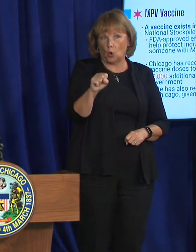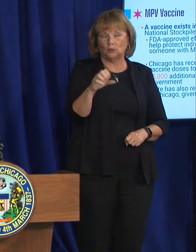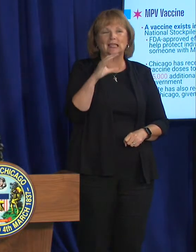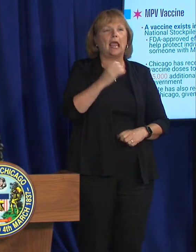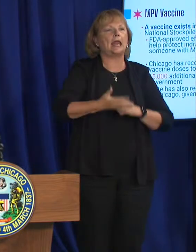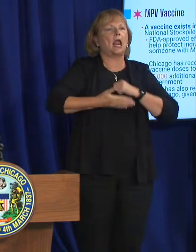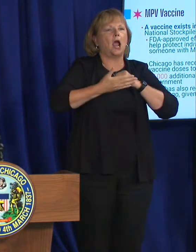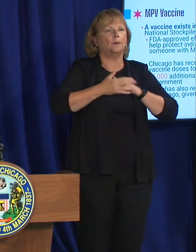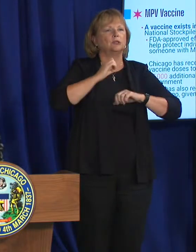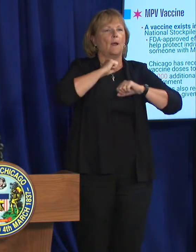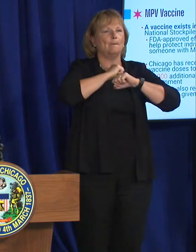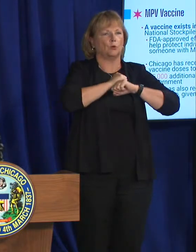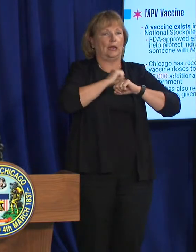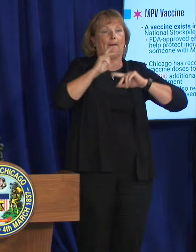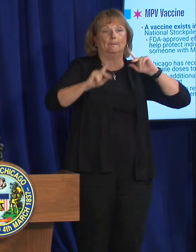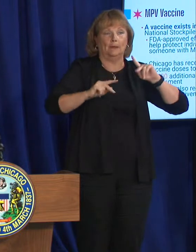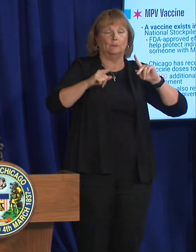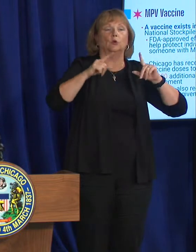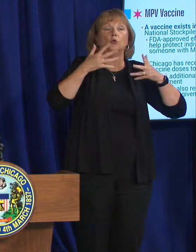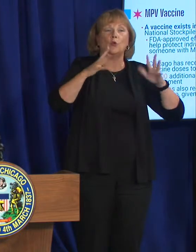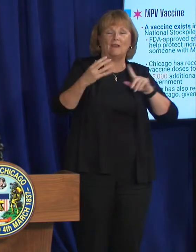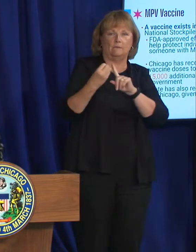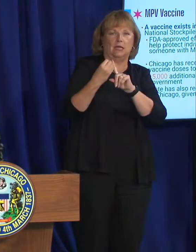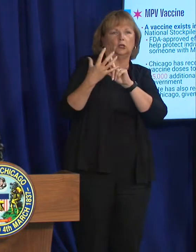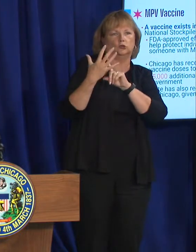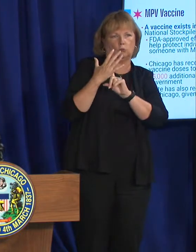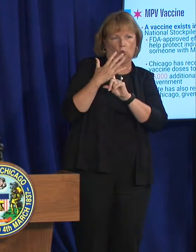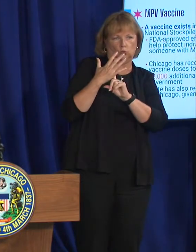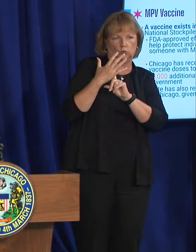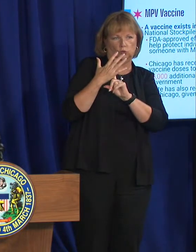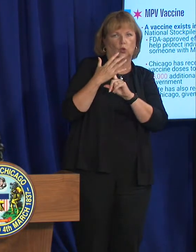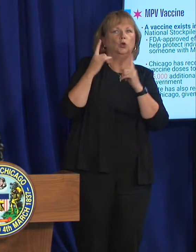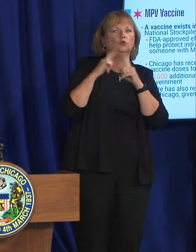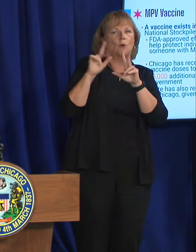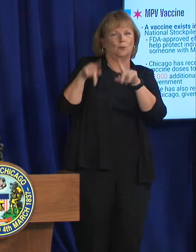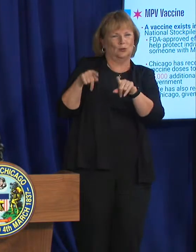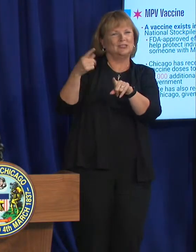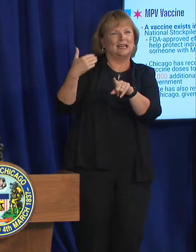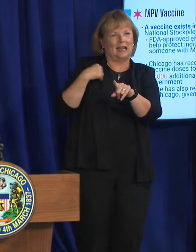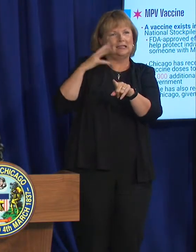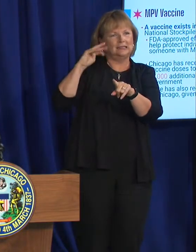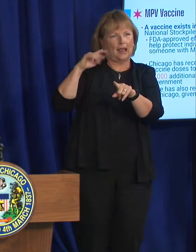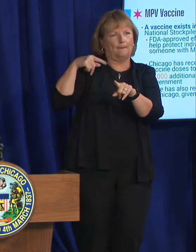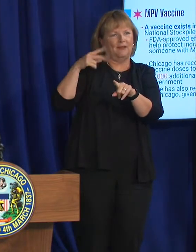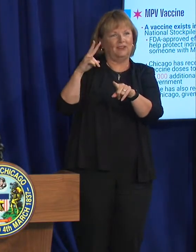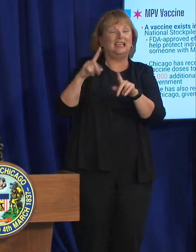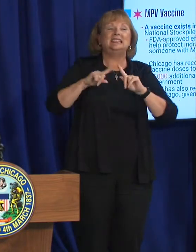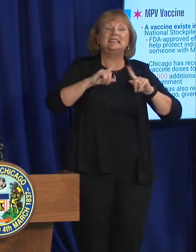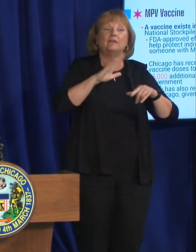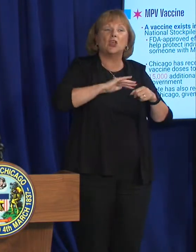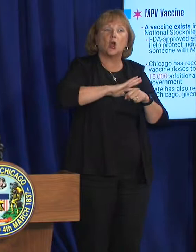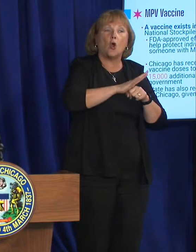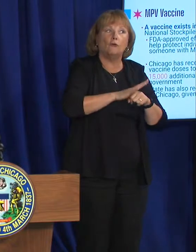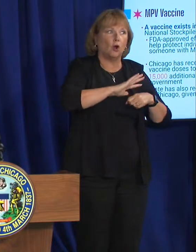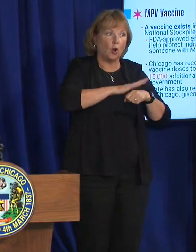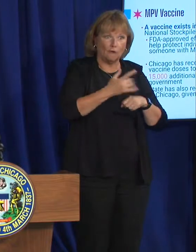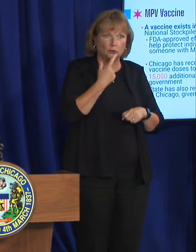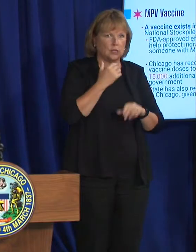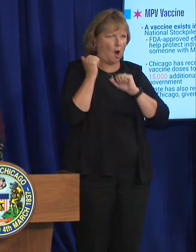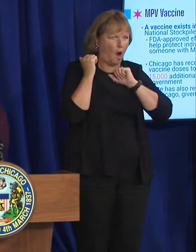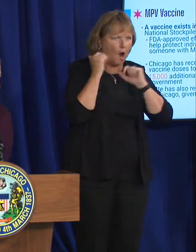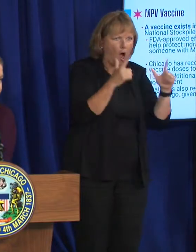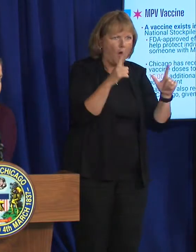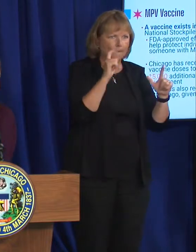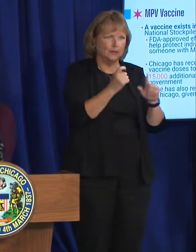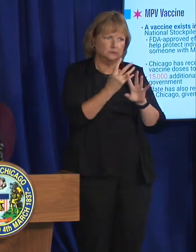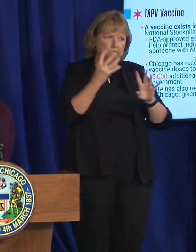individuals who have been exposed to someone with monkeypox. So different from COVID, where we say we want everybody to go